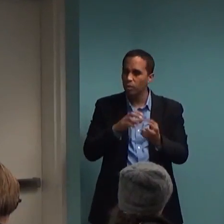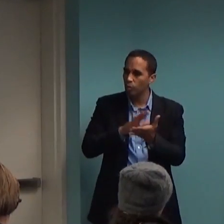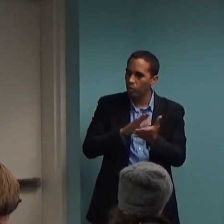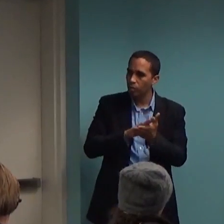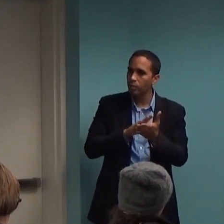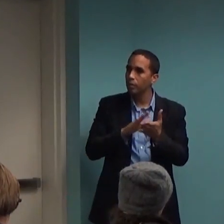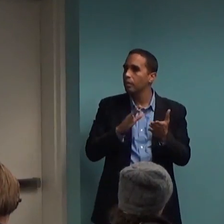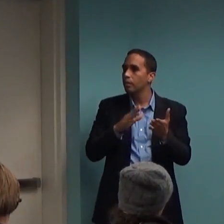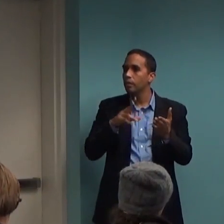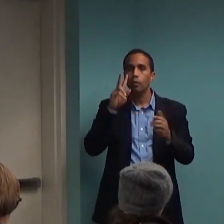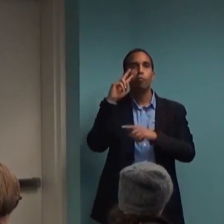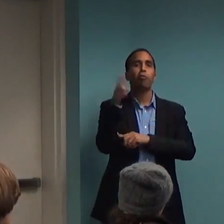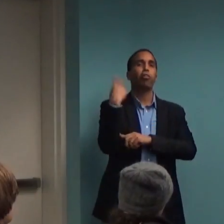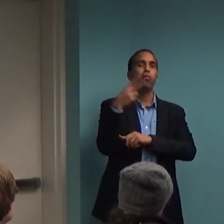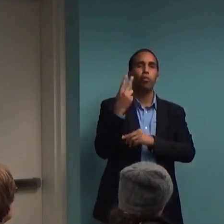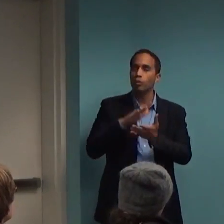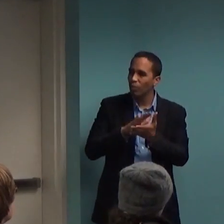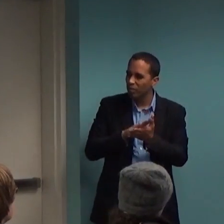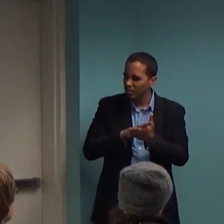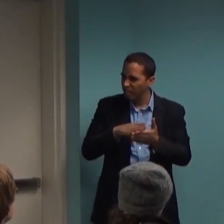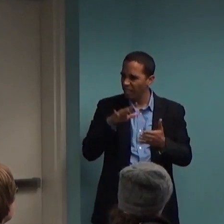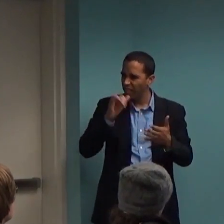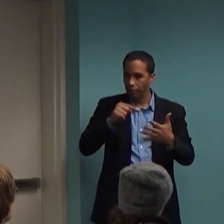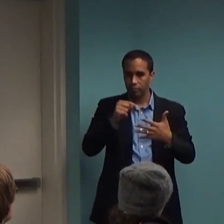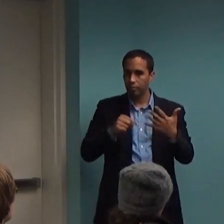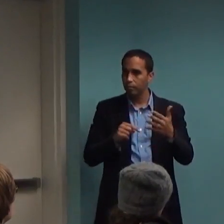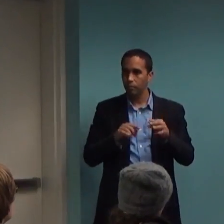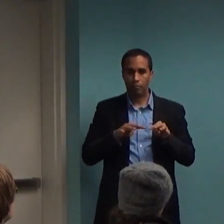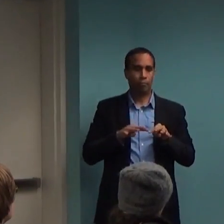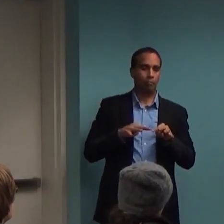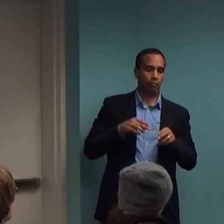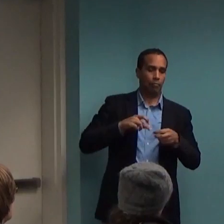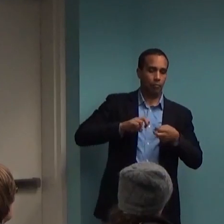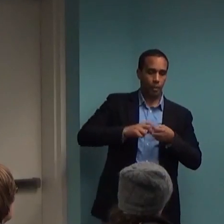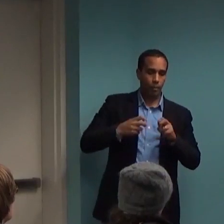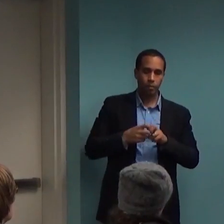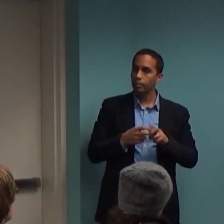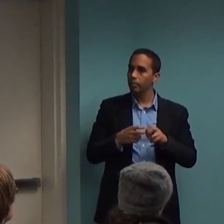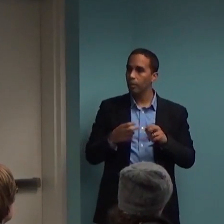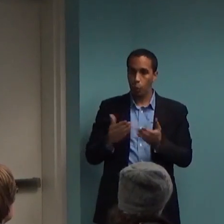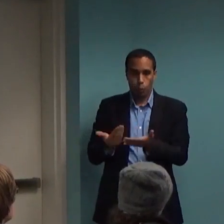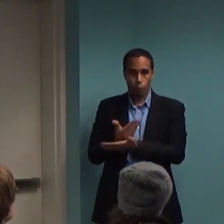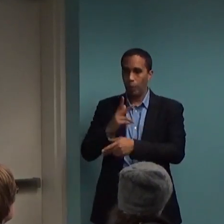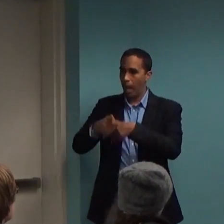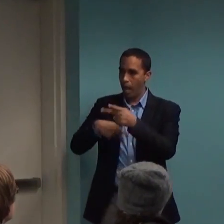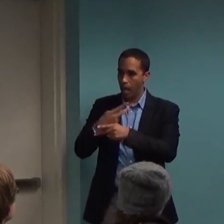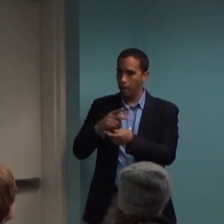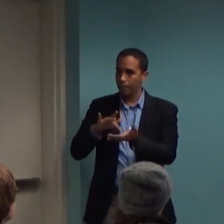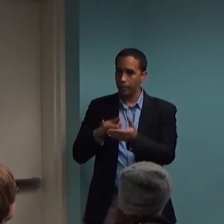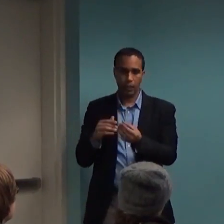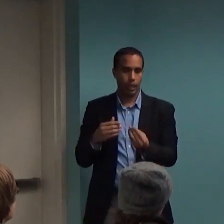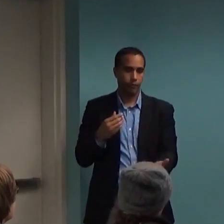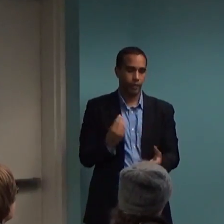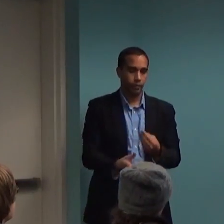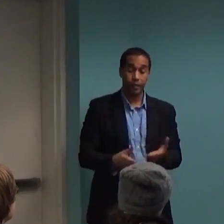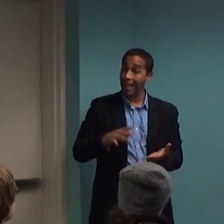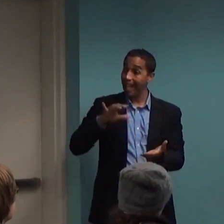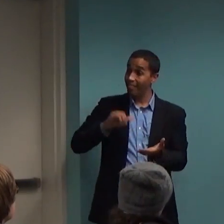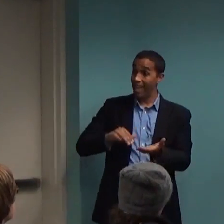problematic behaviors. And kids are often getting this class of medications. That class of medication also carries with